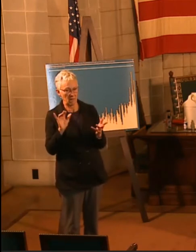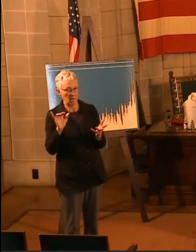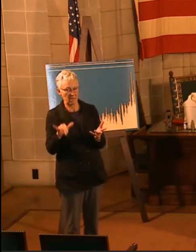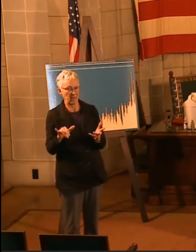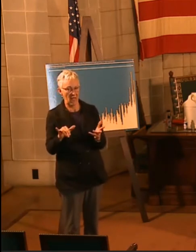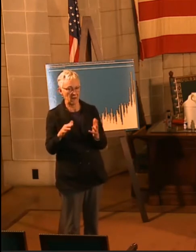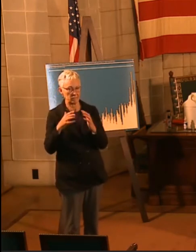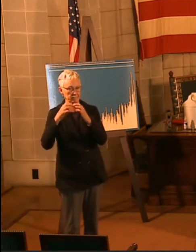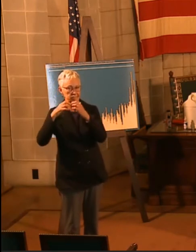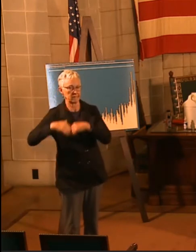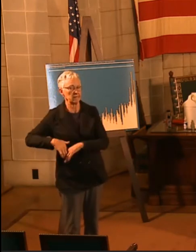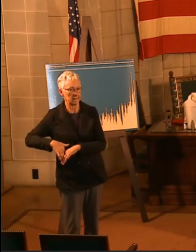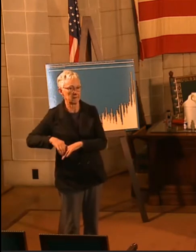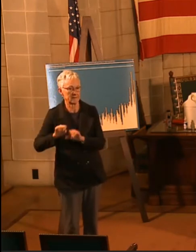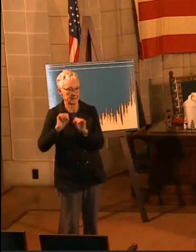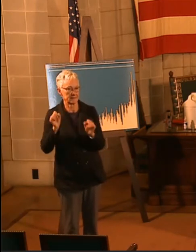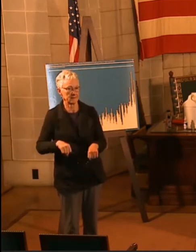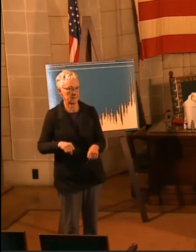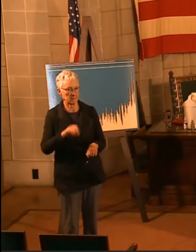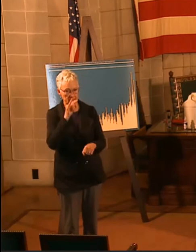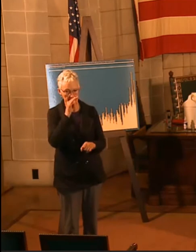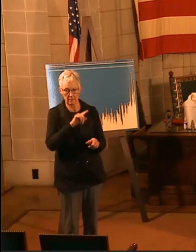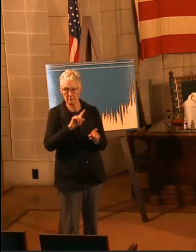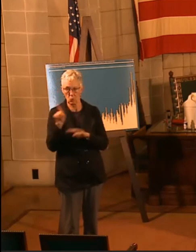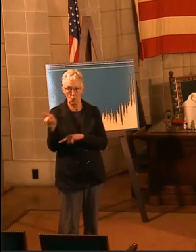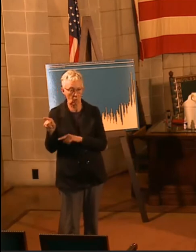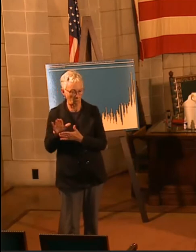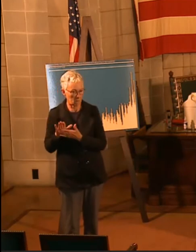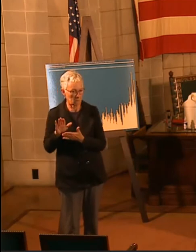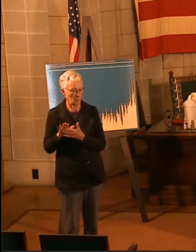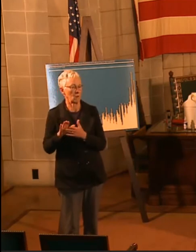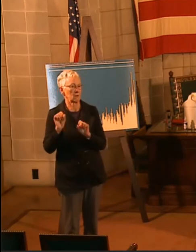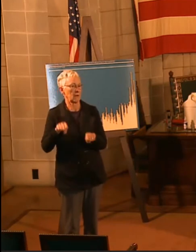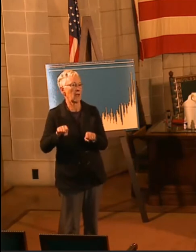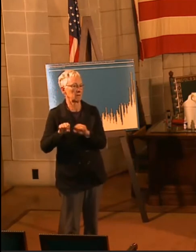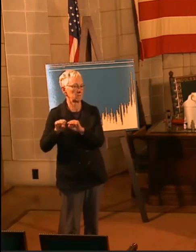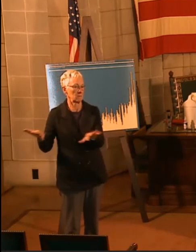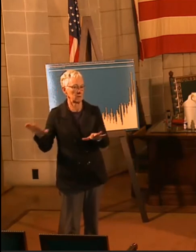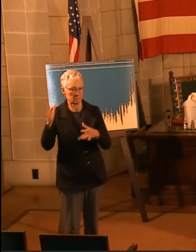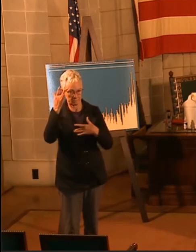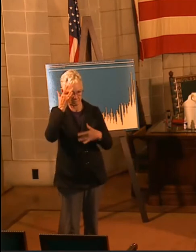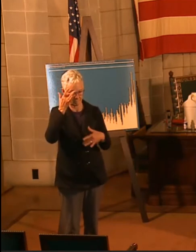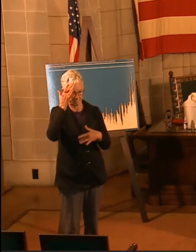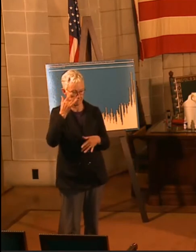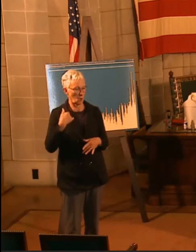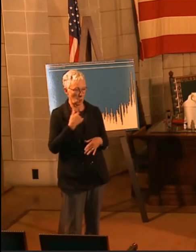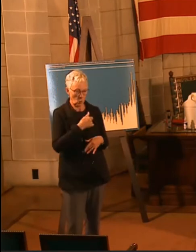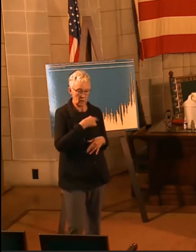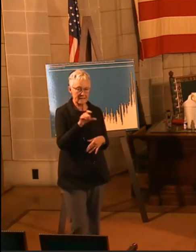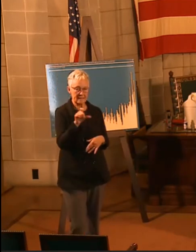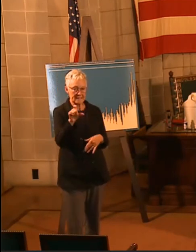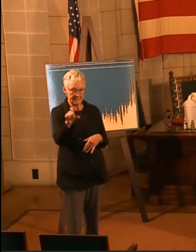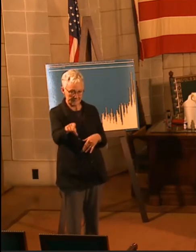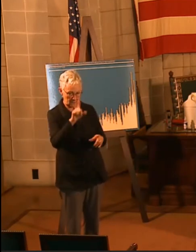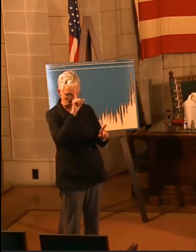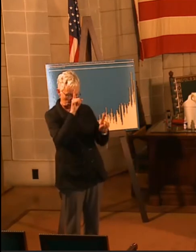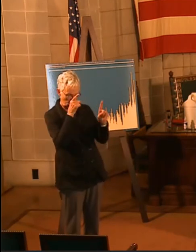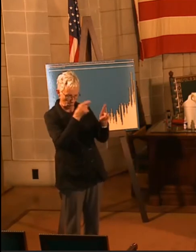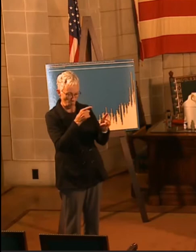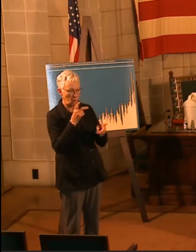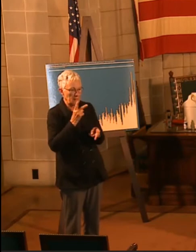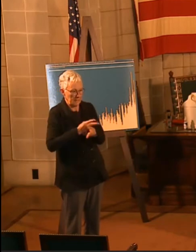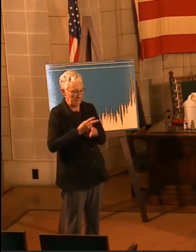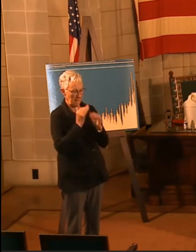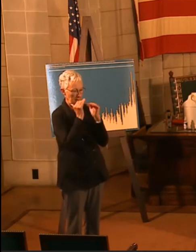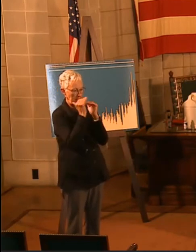superintendents have put in. We all need to make it a goal to keep our circle small. I invite everyone to be mindful of what your